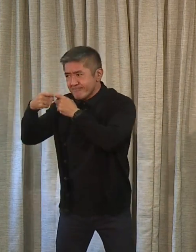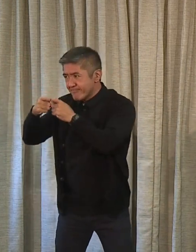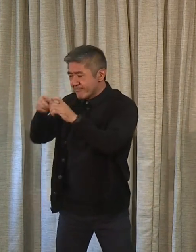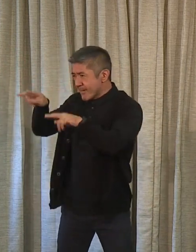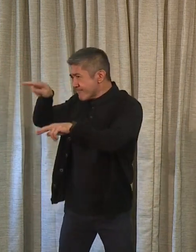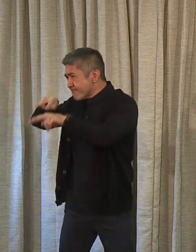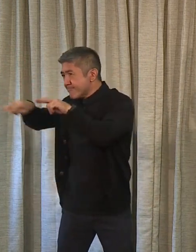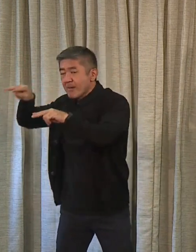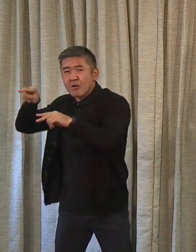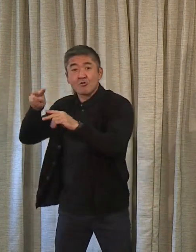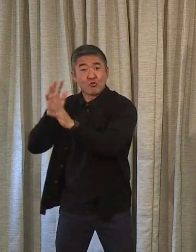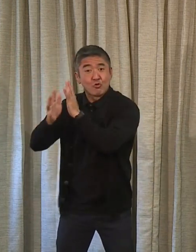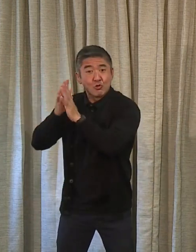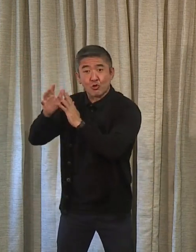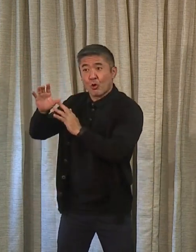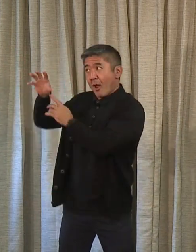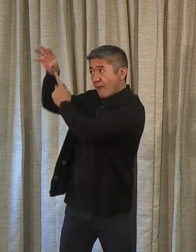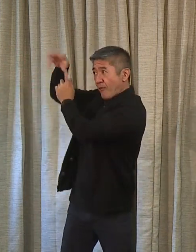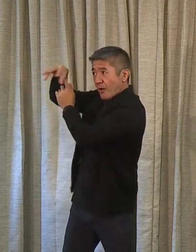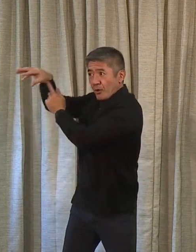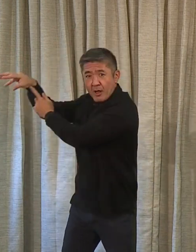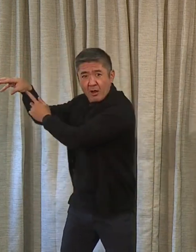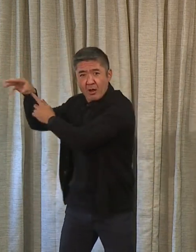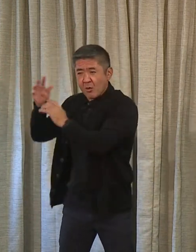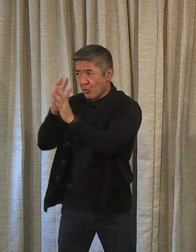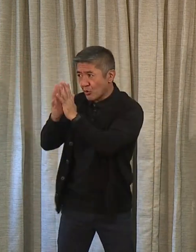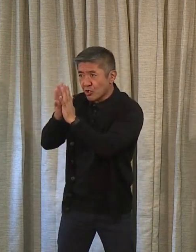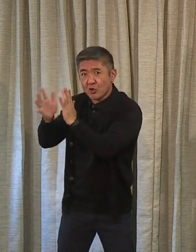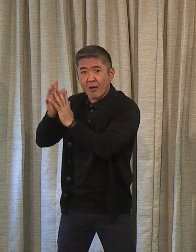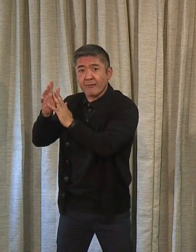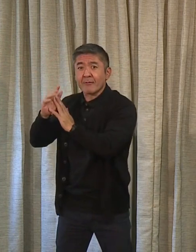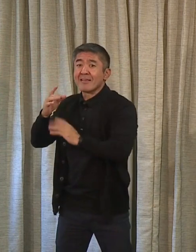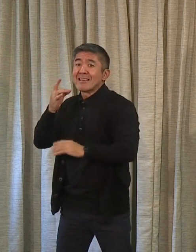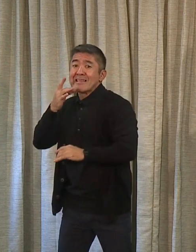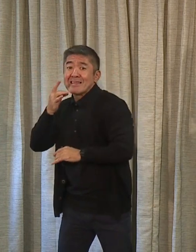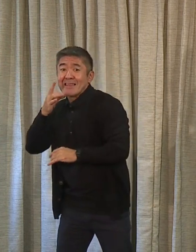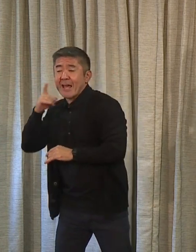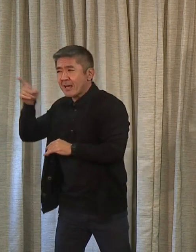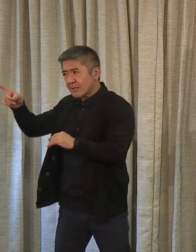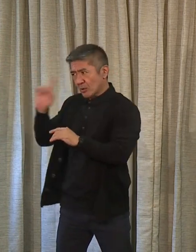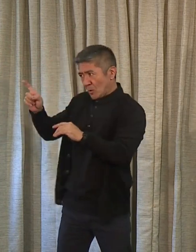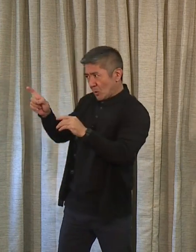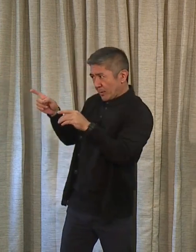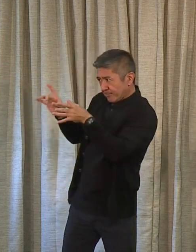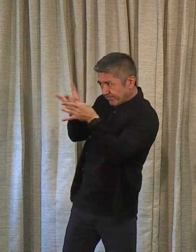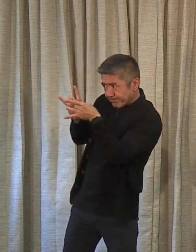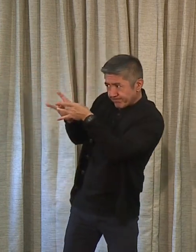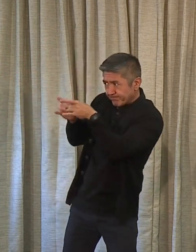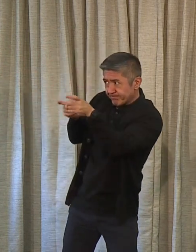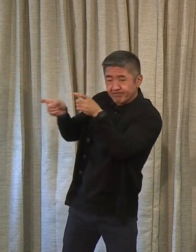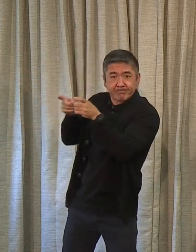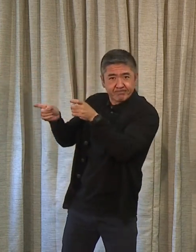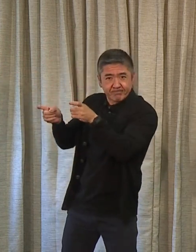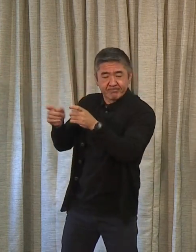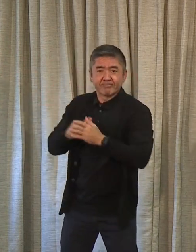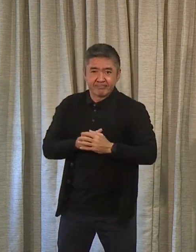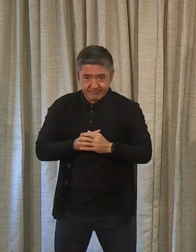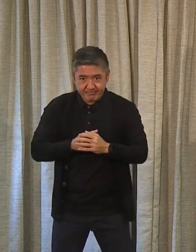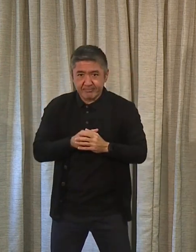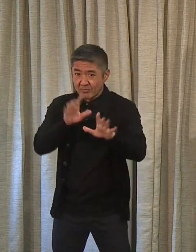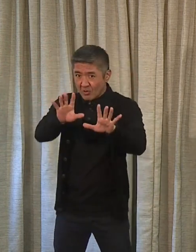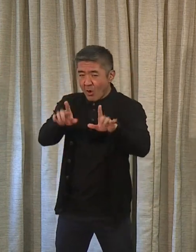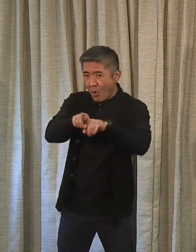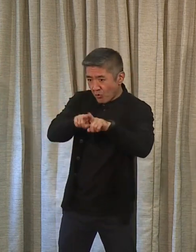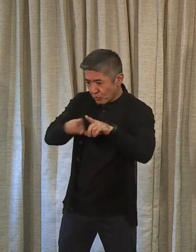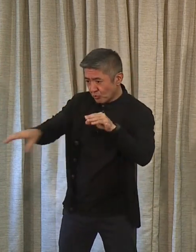traffic cams, our traffic signals that are going to be coordinated down. And sort of part and parcel of